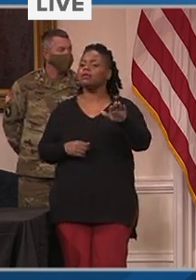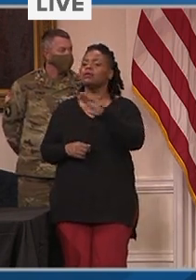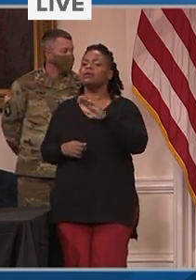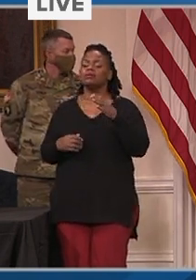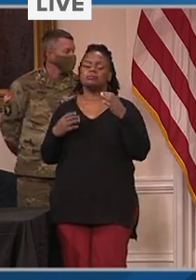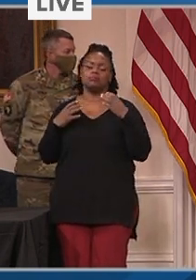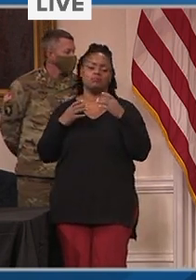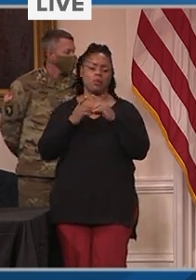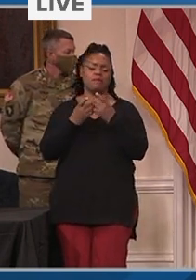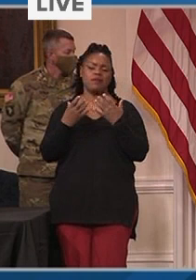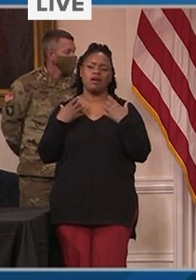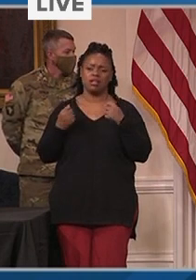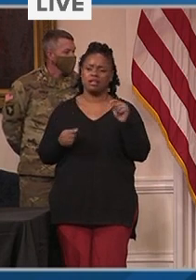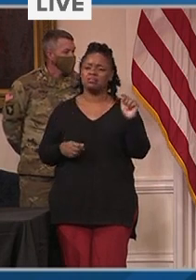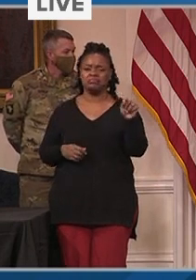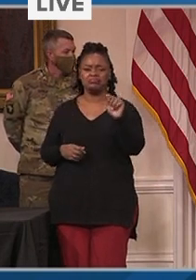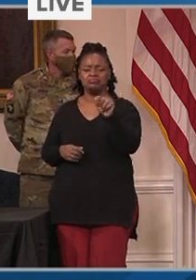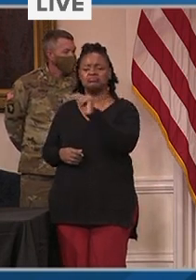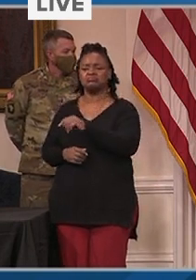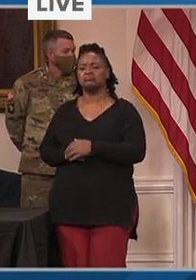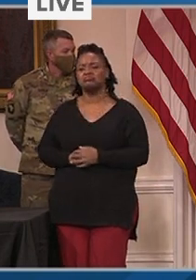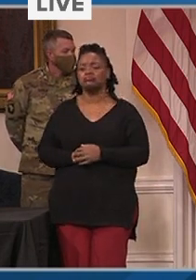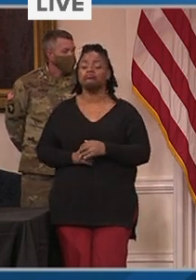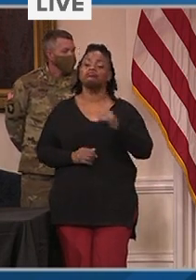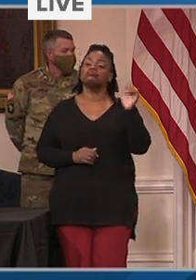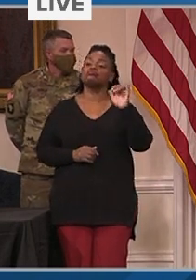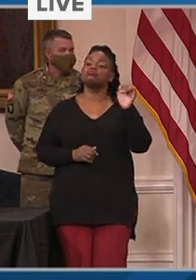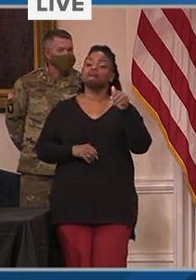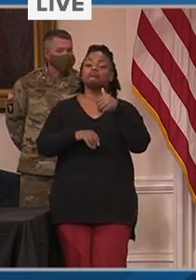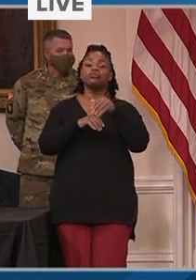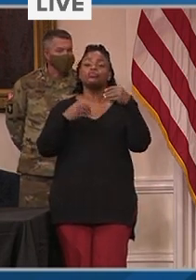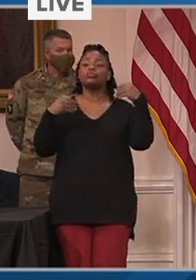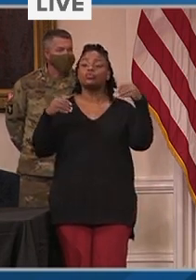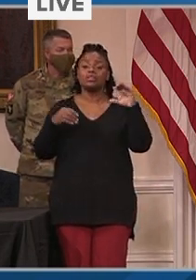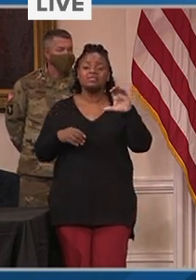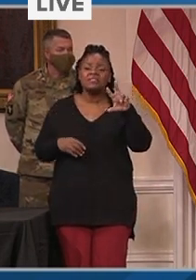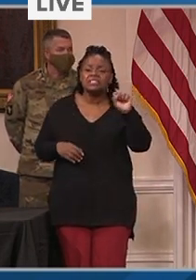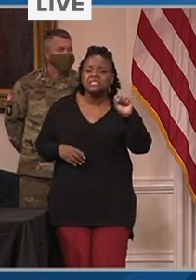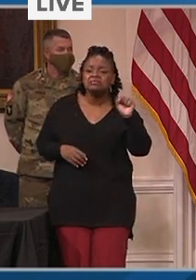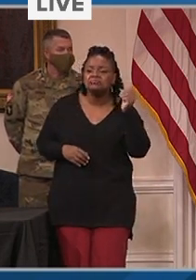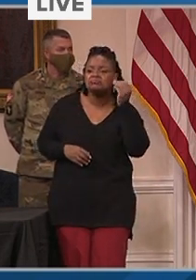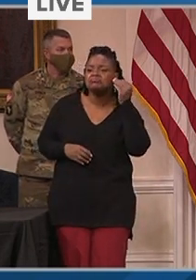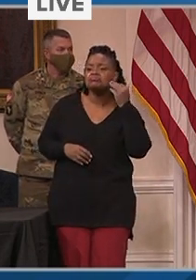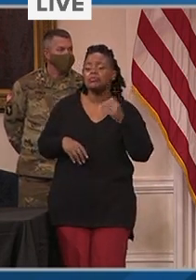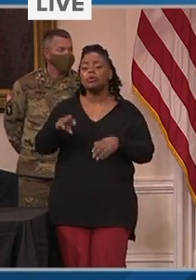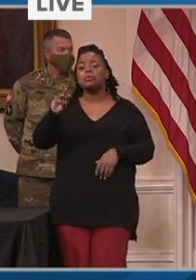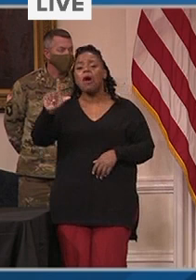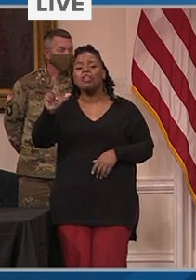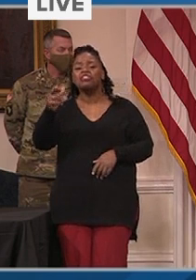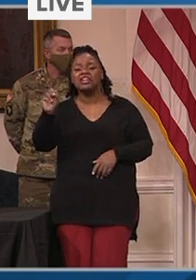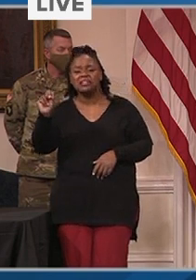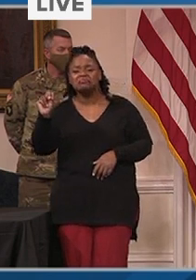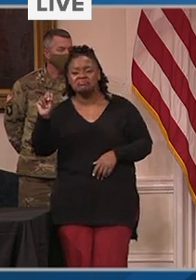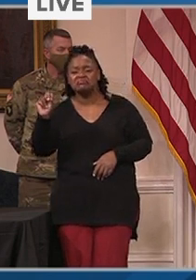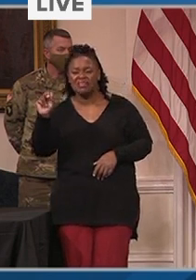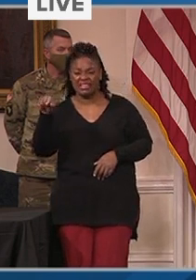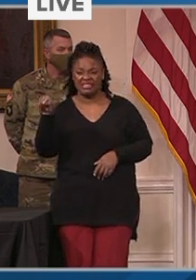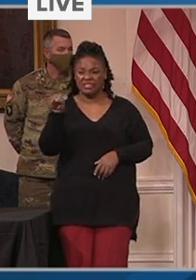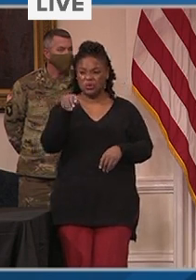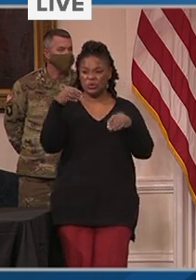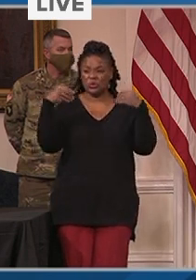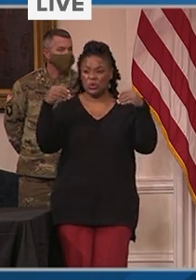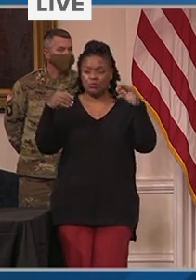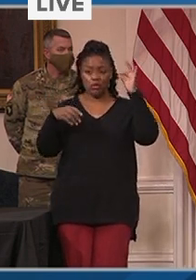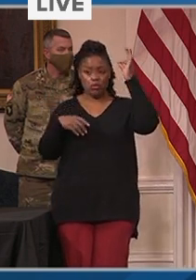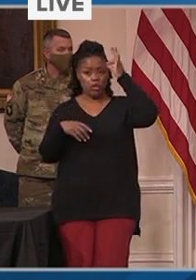state, and to CVS and Walgreens, which have a federal contract to handle all of